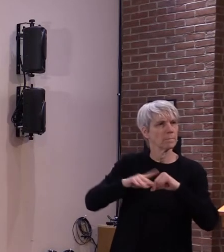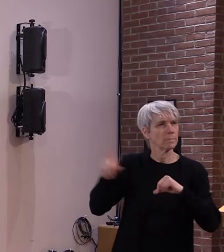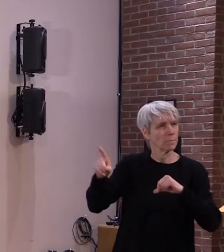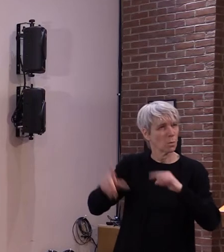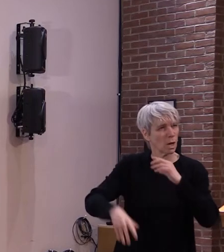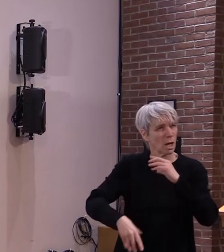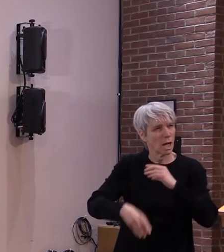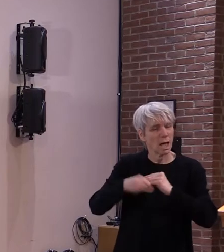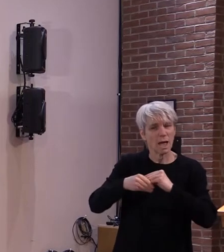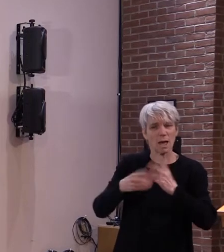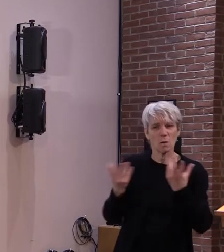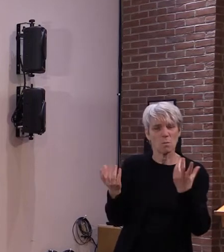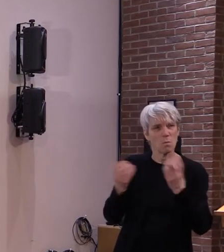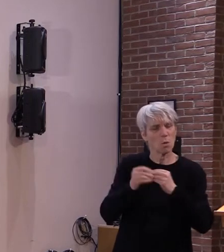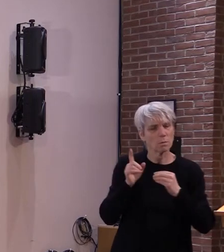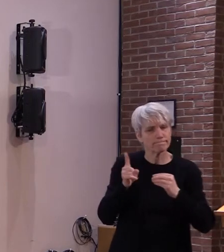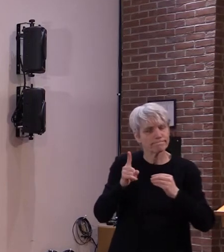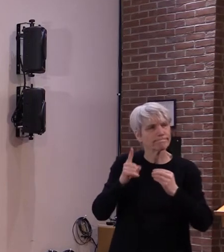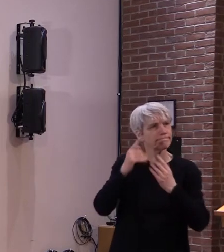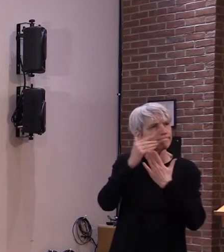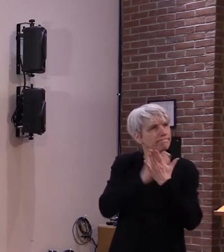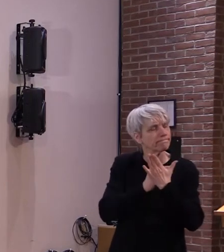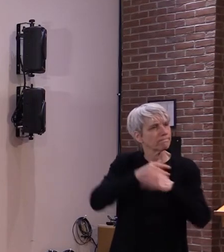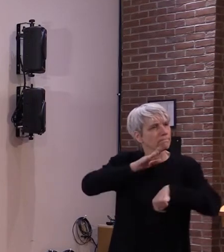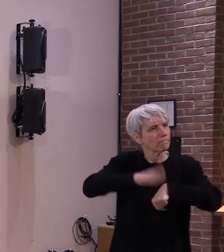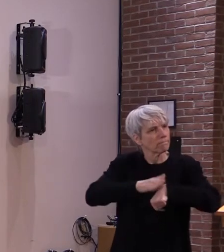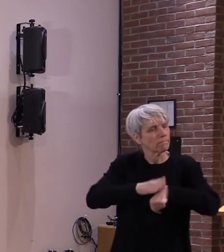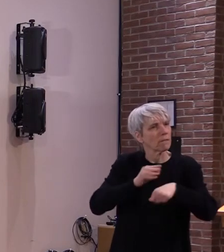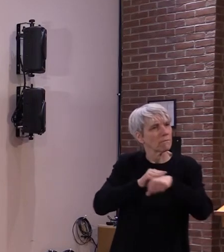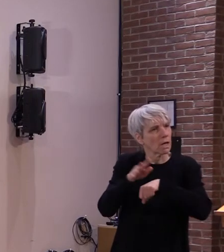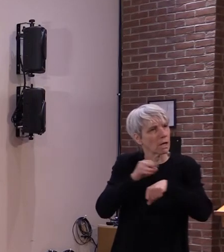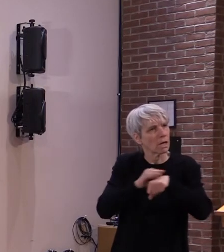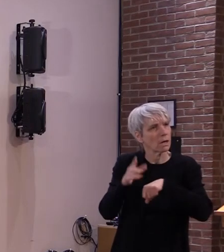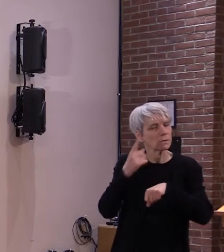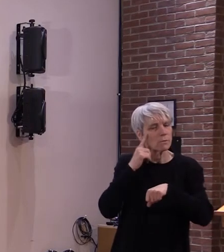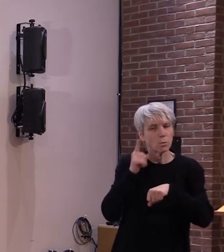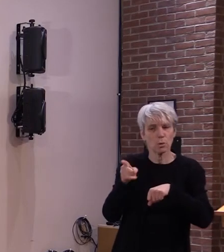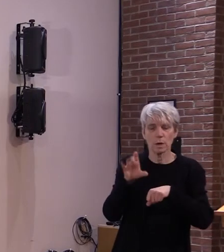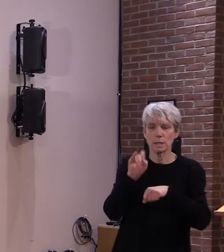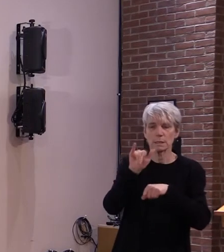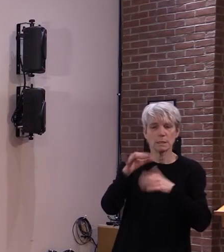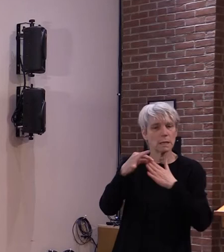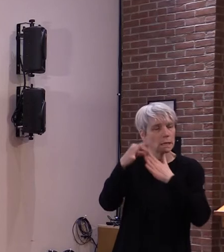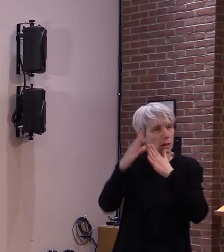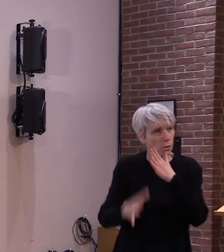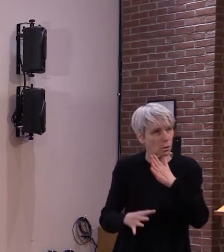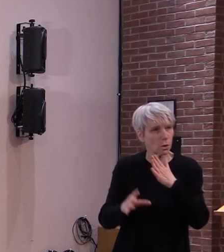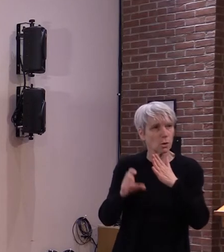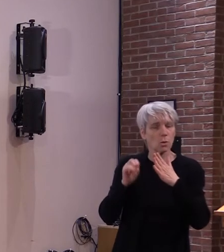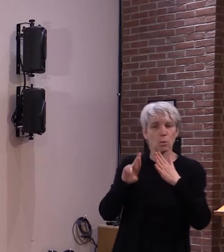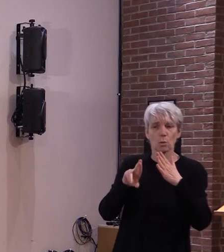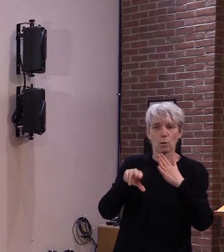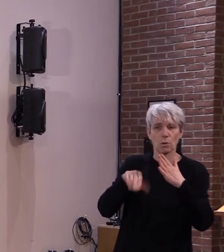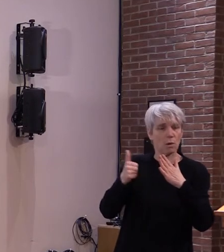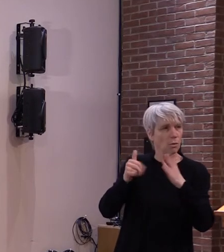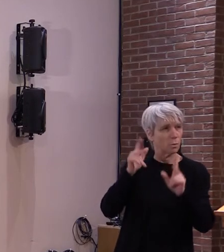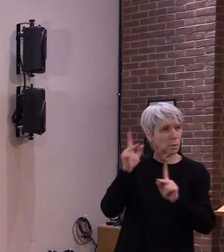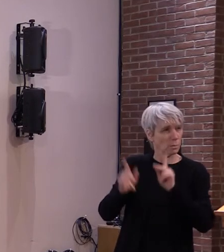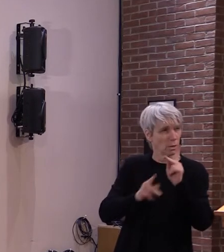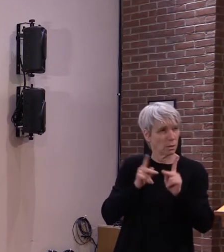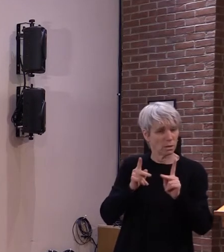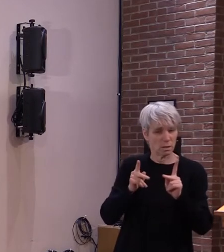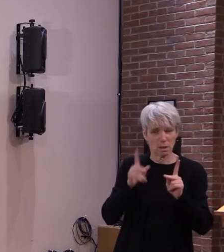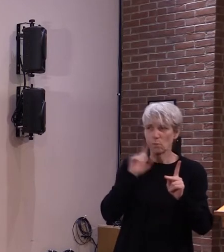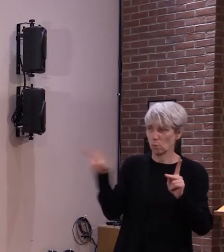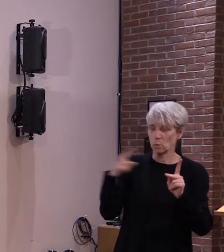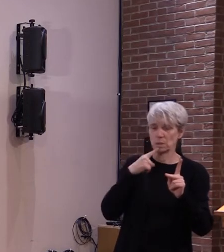municipals or other people that you speak to um when you meet with them